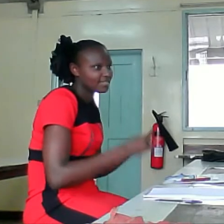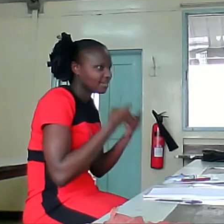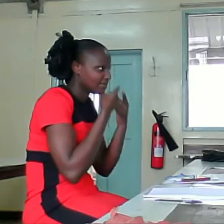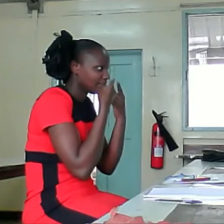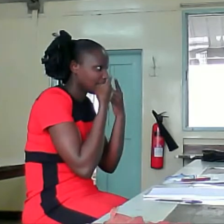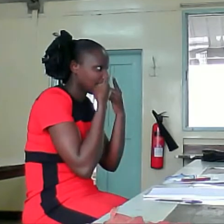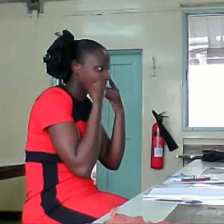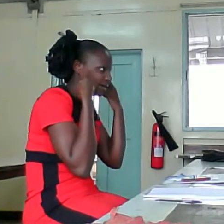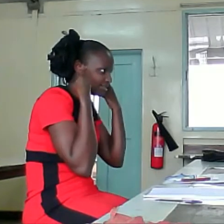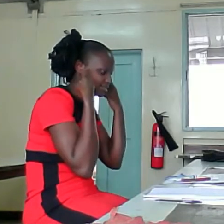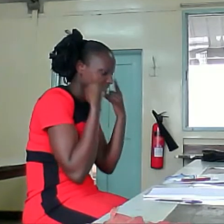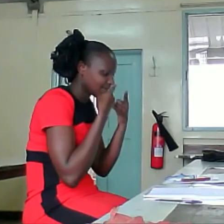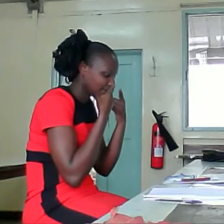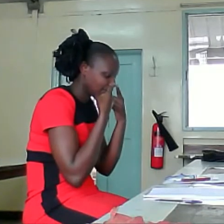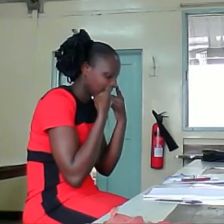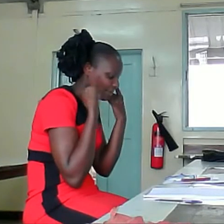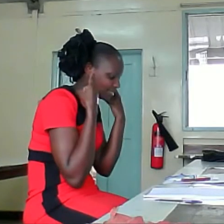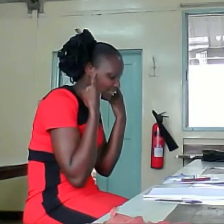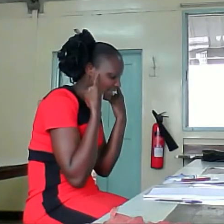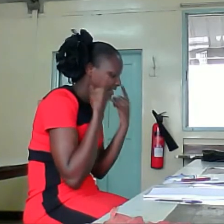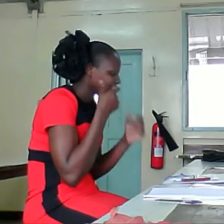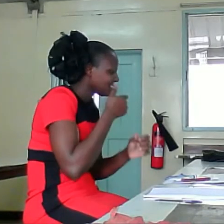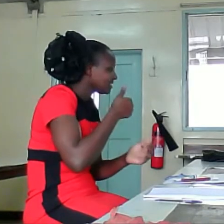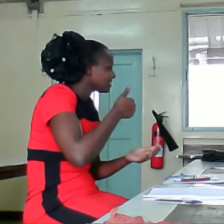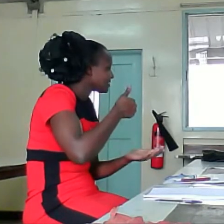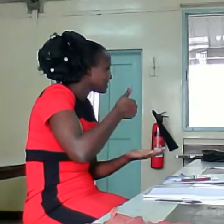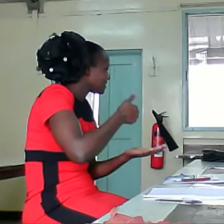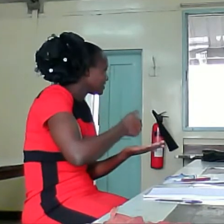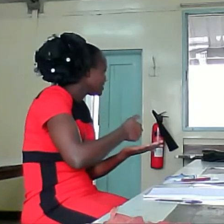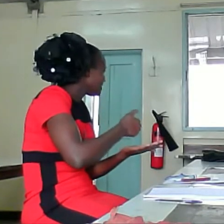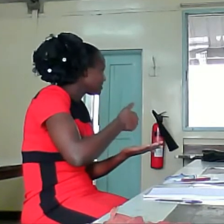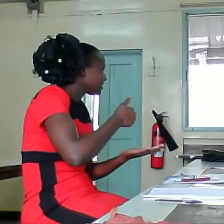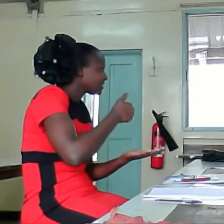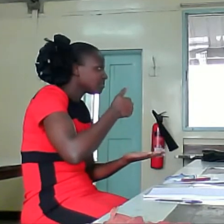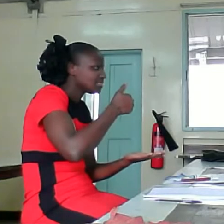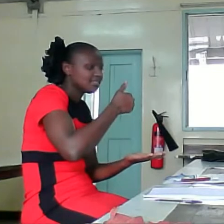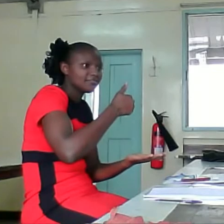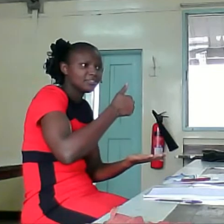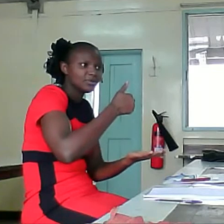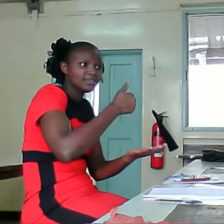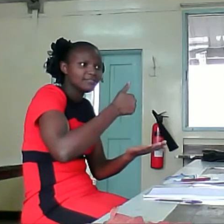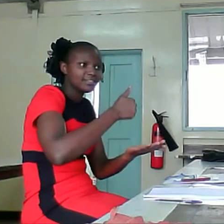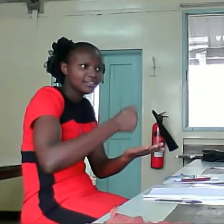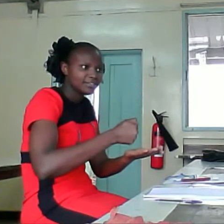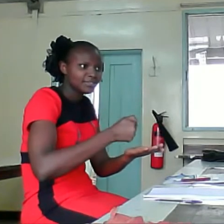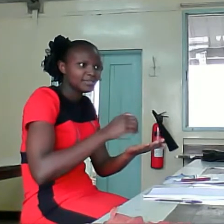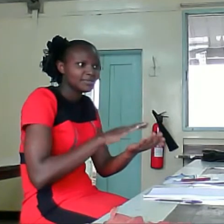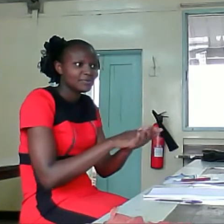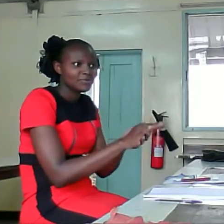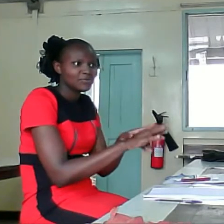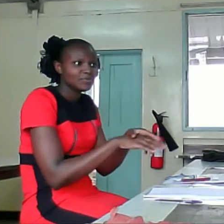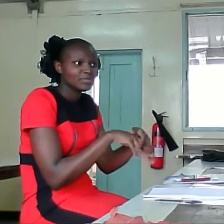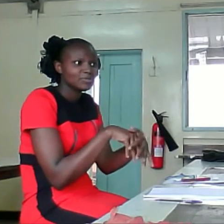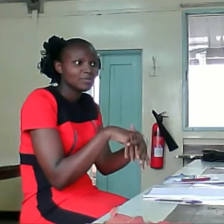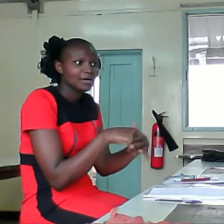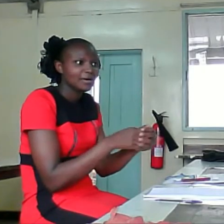Mask. Mask. Mask. Mask. Sanitizer. Samu zina finyo hibi? Unajipata.